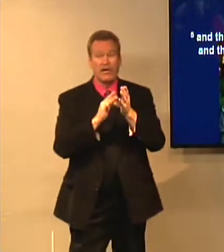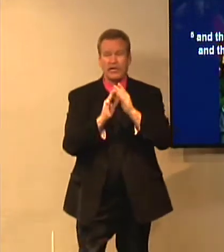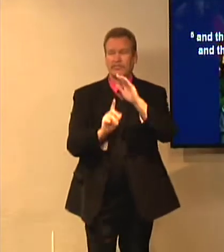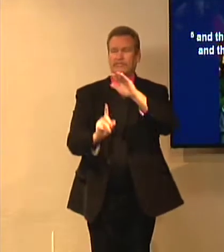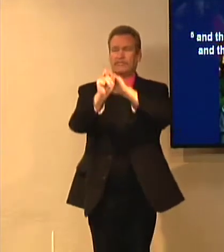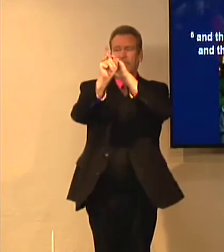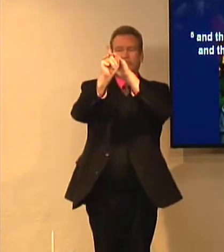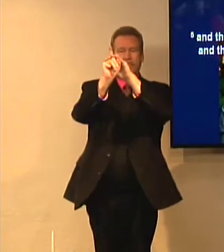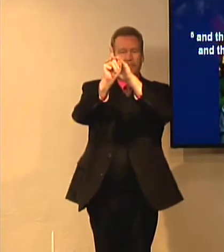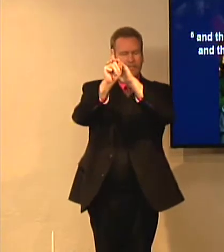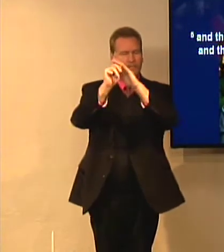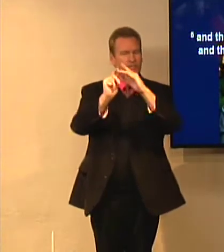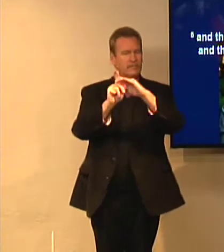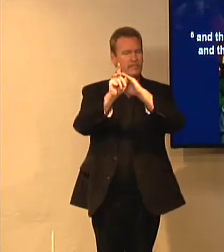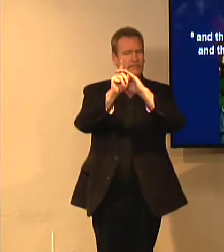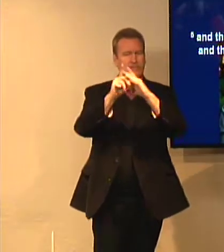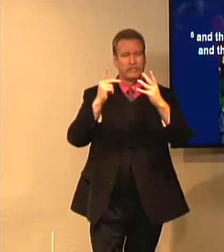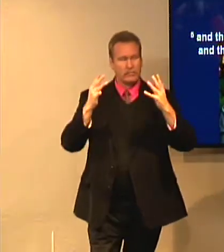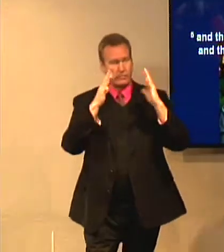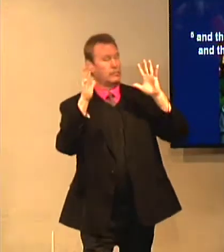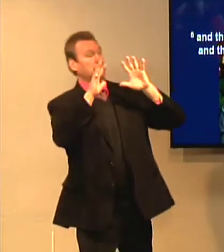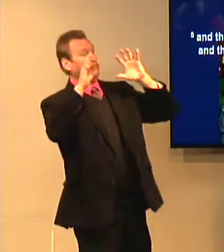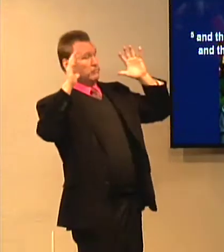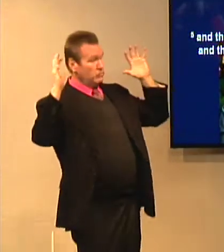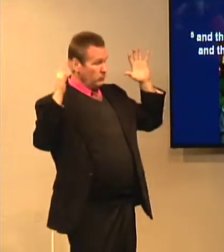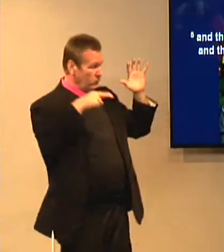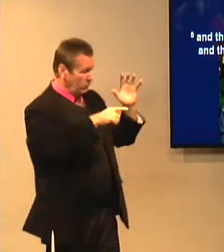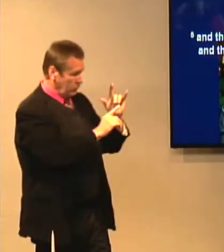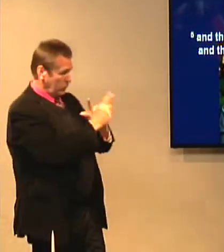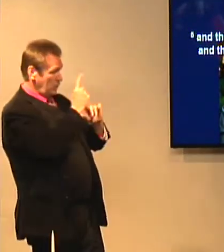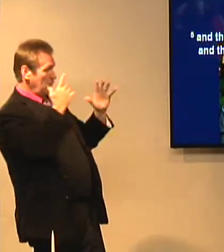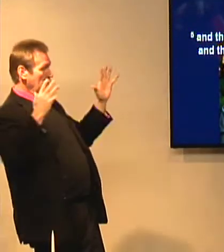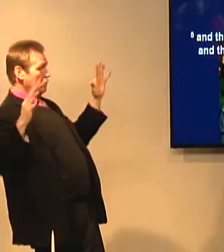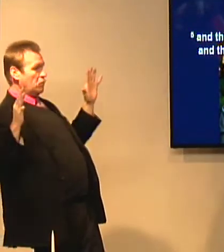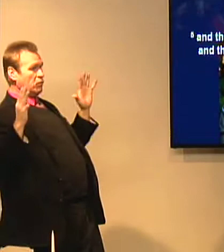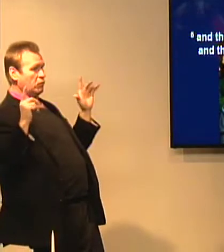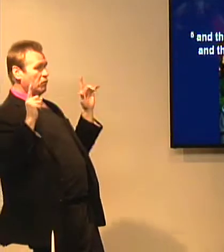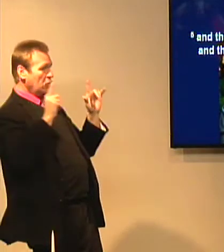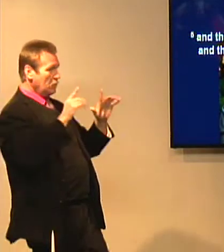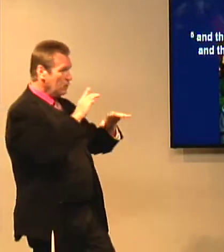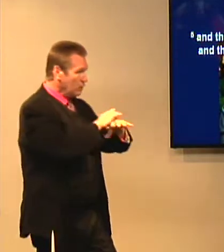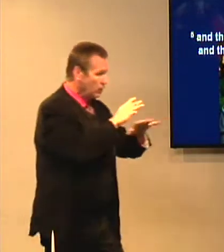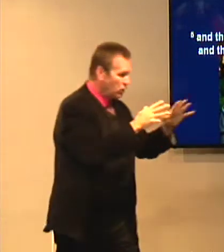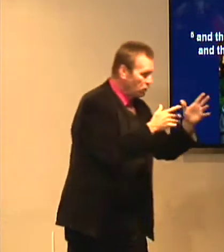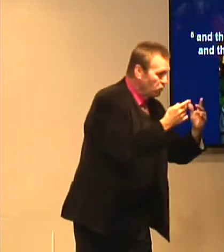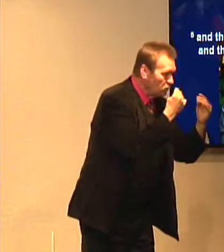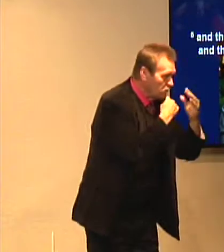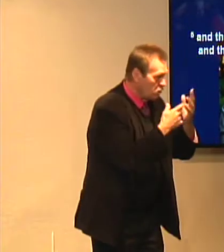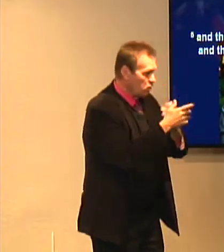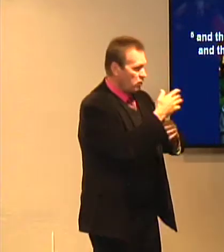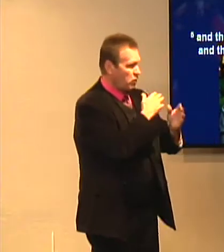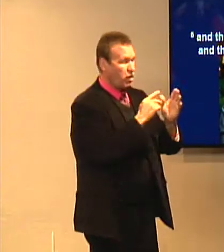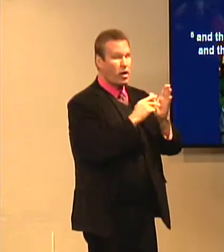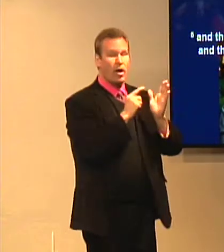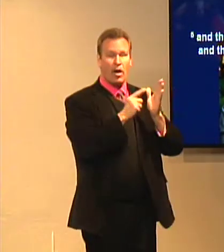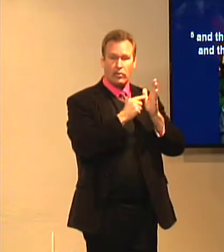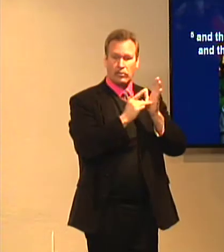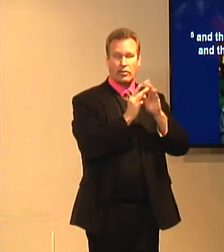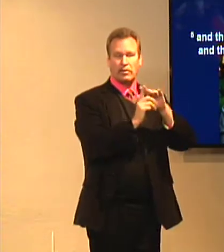Go through and appear at any time he wanted in the flesh. People would be startled, he needed to say, in the room his doors were